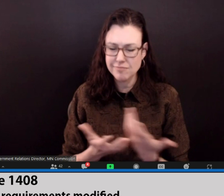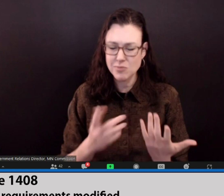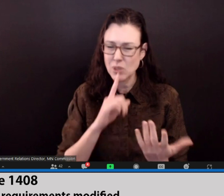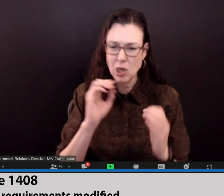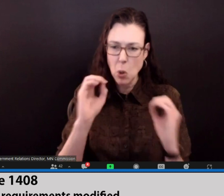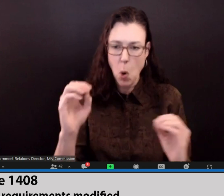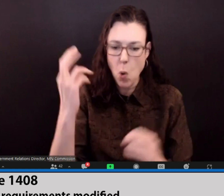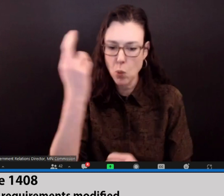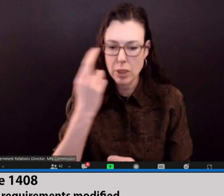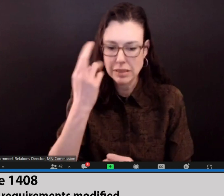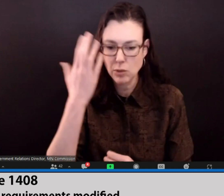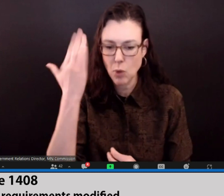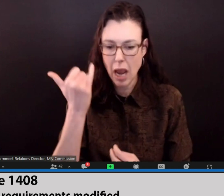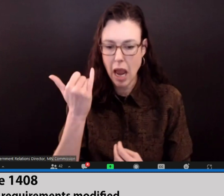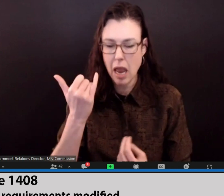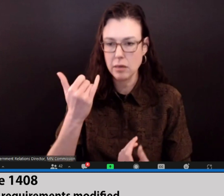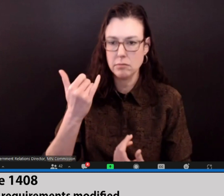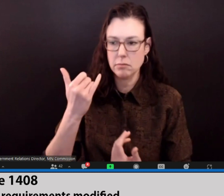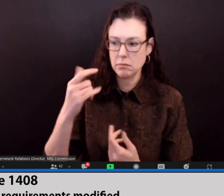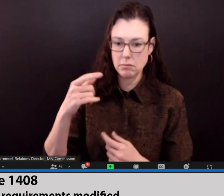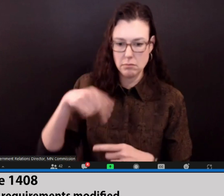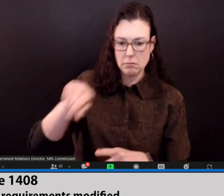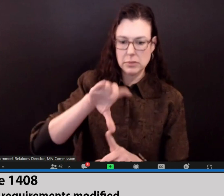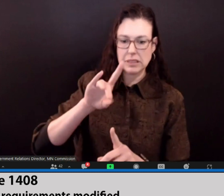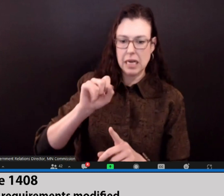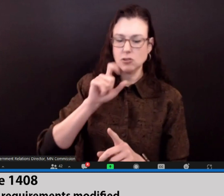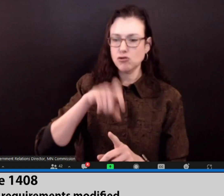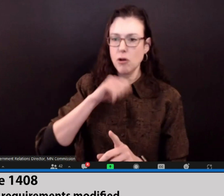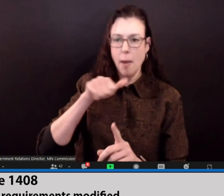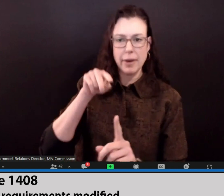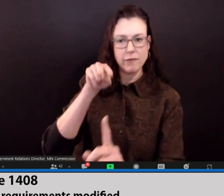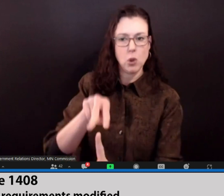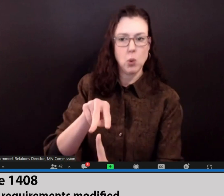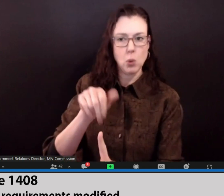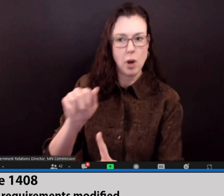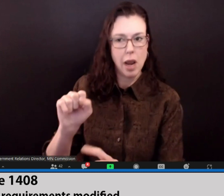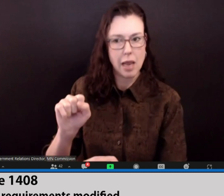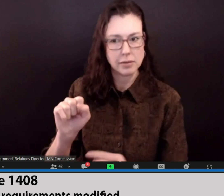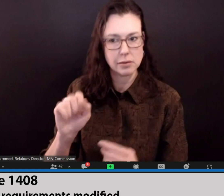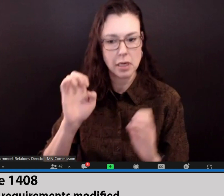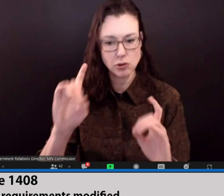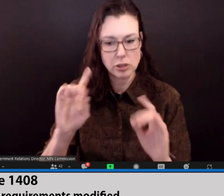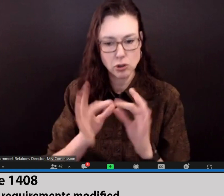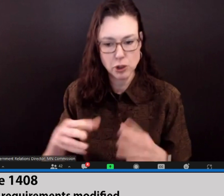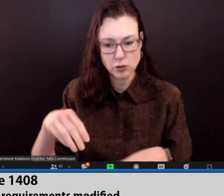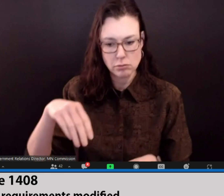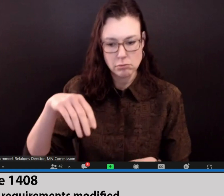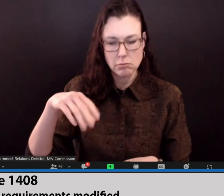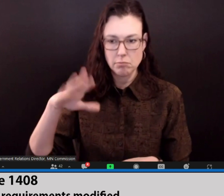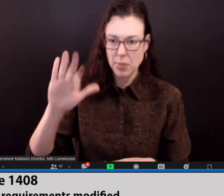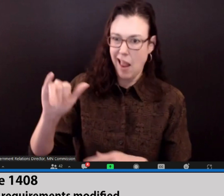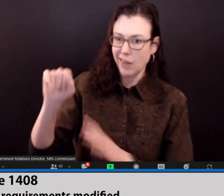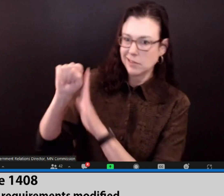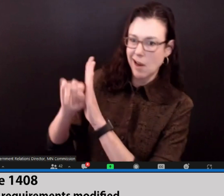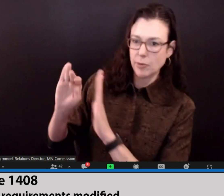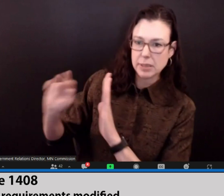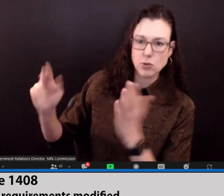really no reason they shouldn't be viewed as educational interpreters